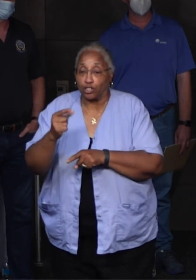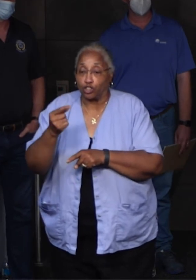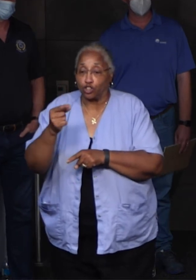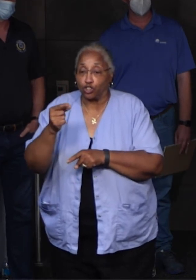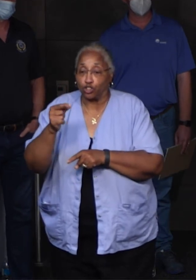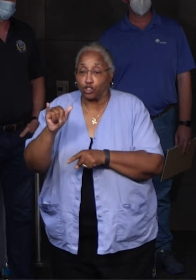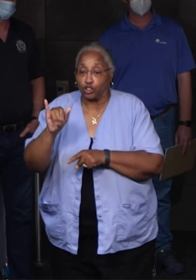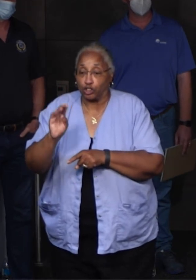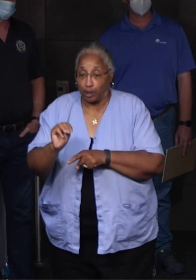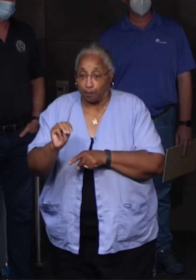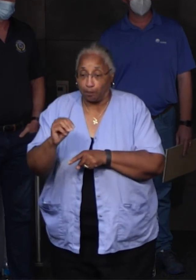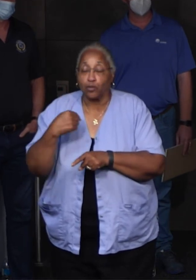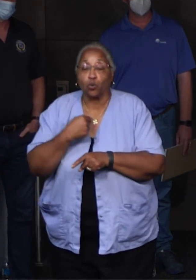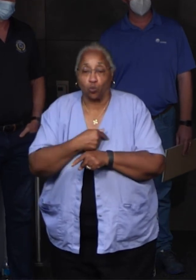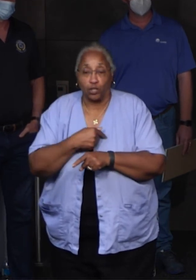same.